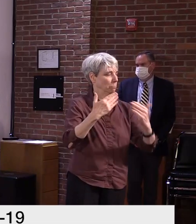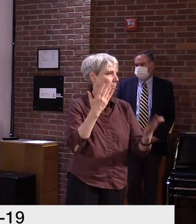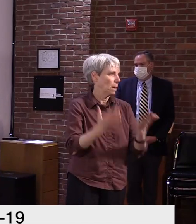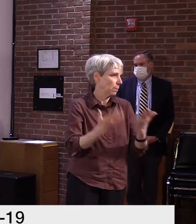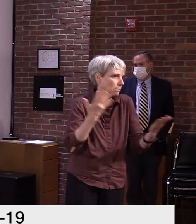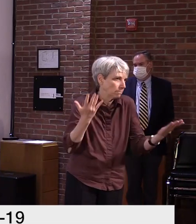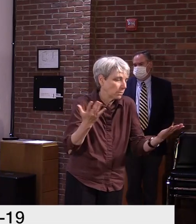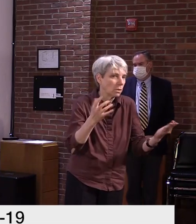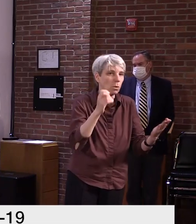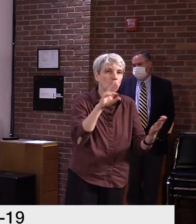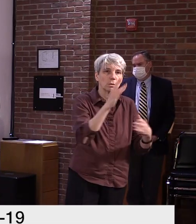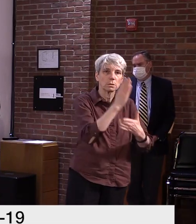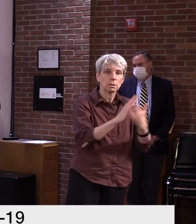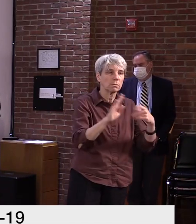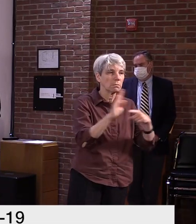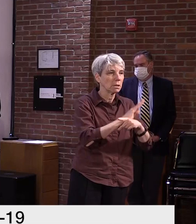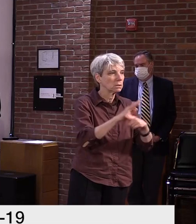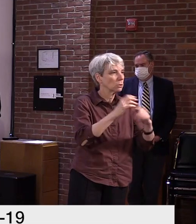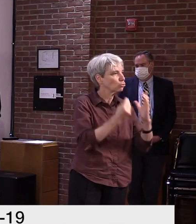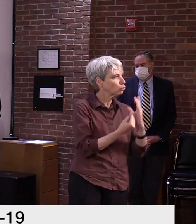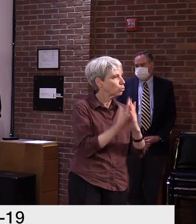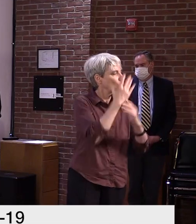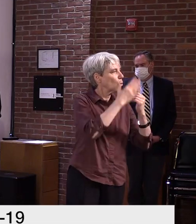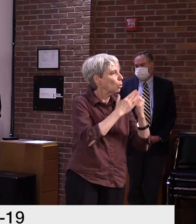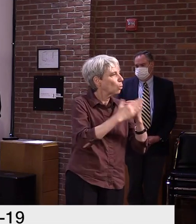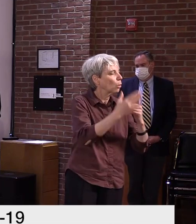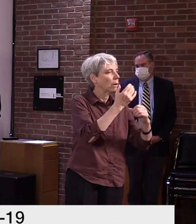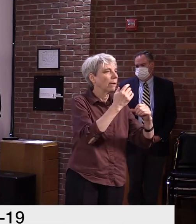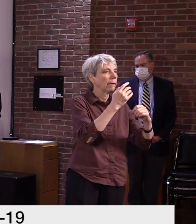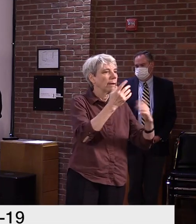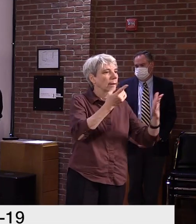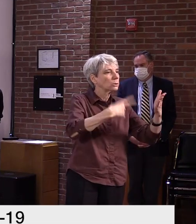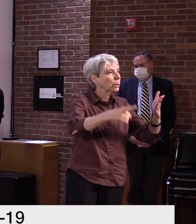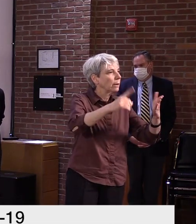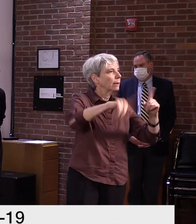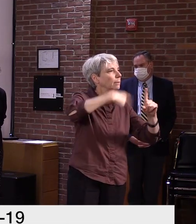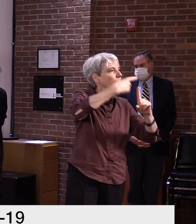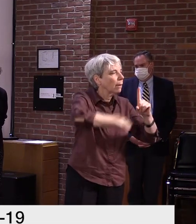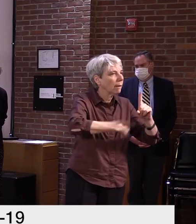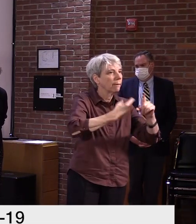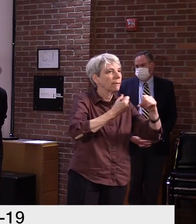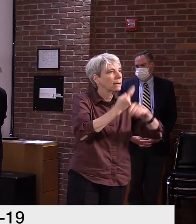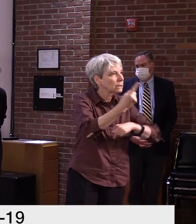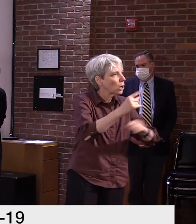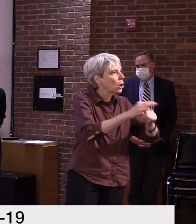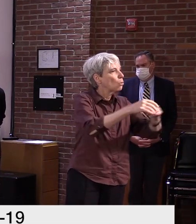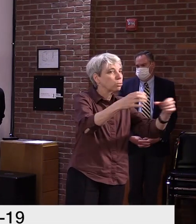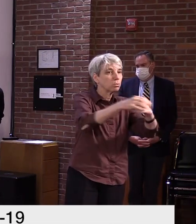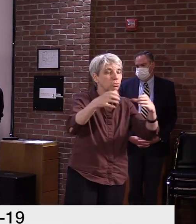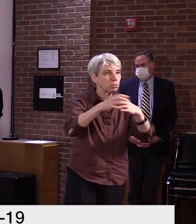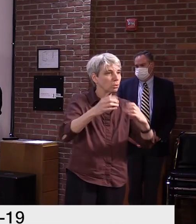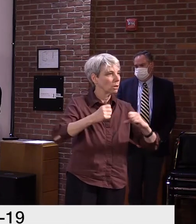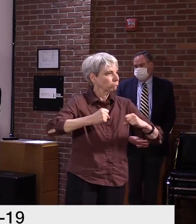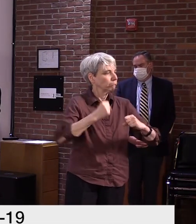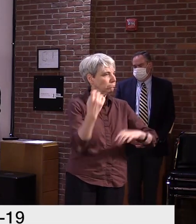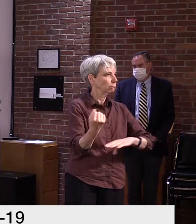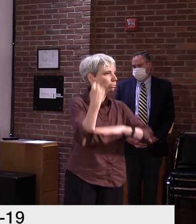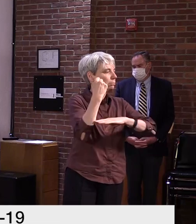or expand over the coming weeks, months, and years. But that remains to be seen at this point.